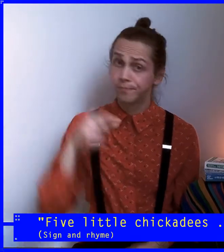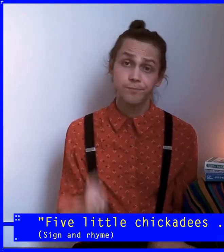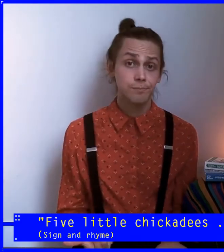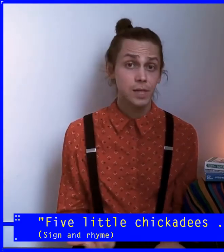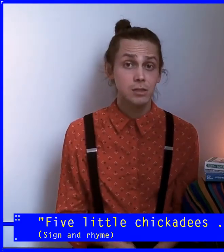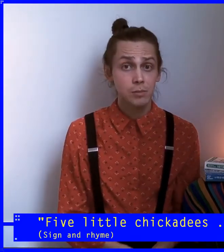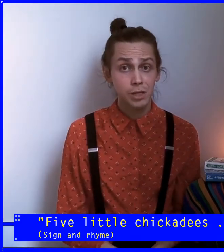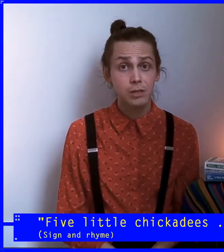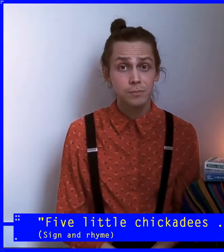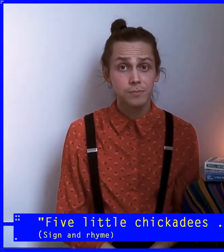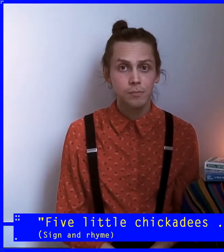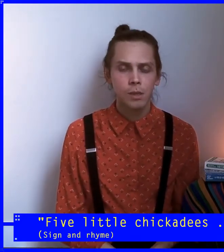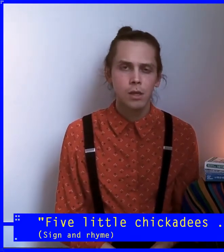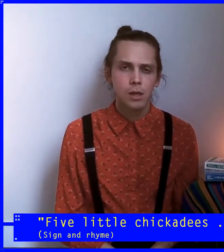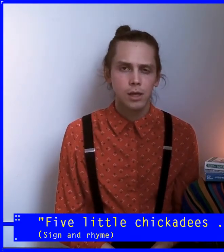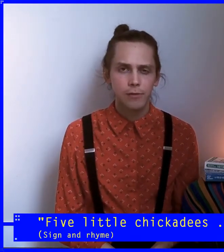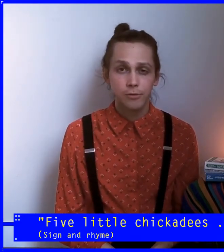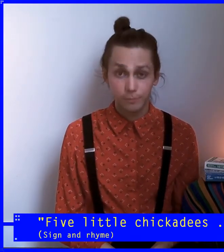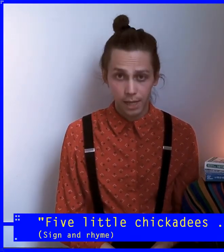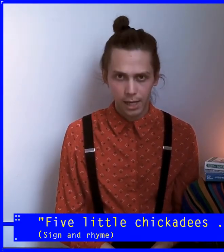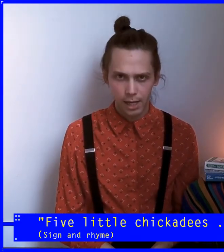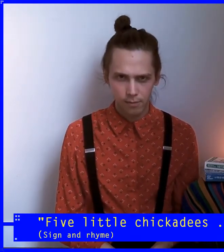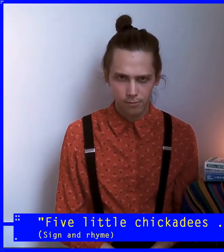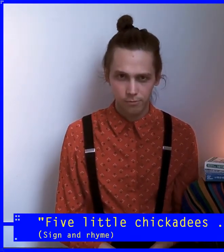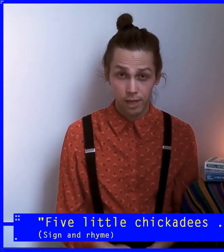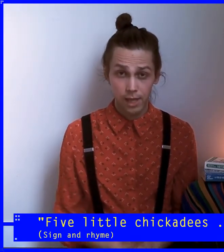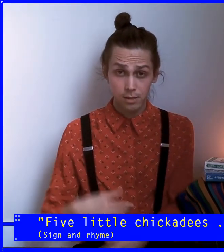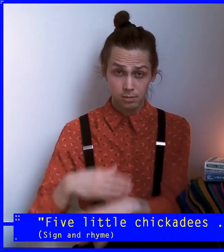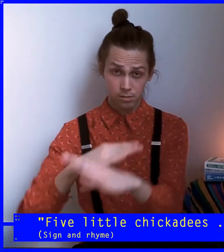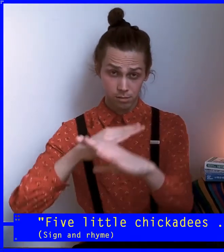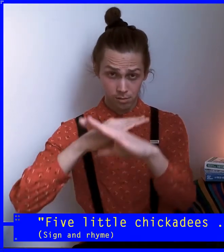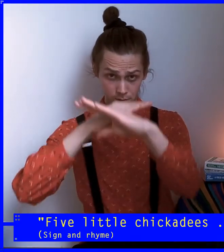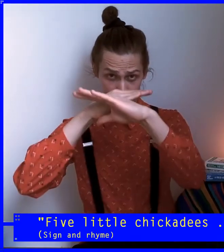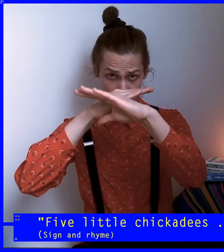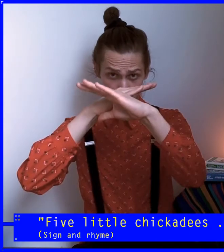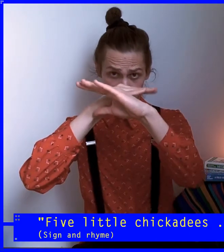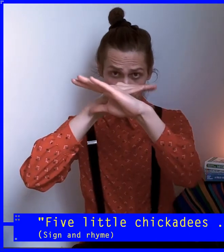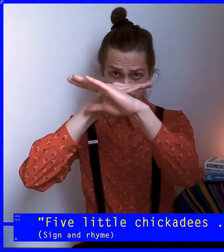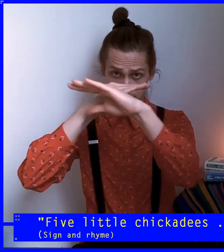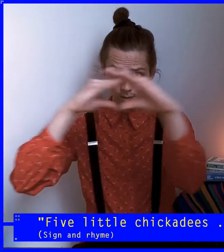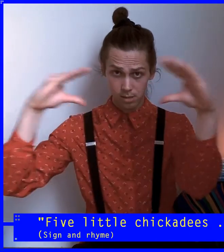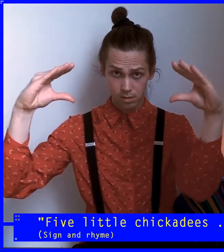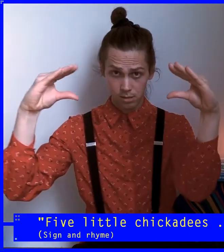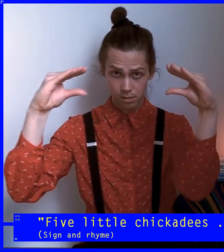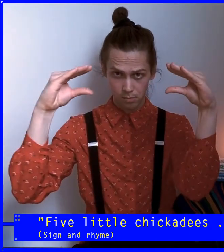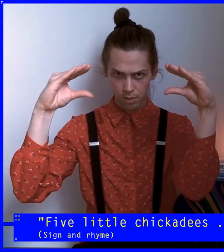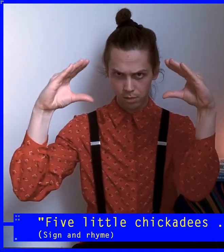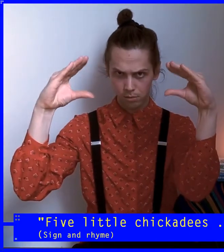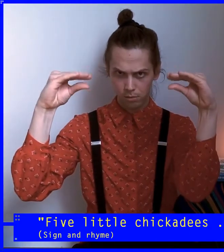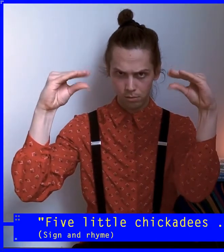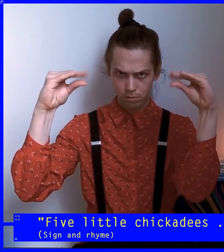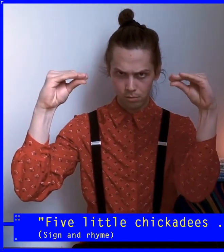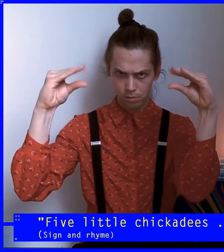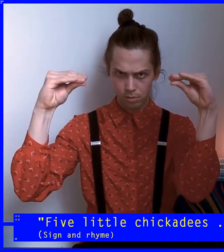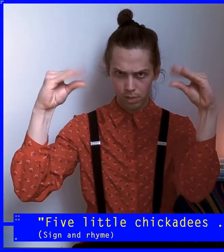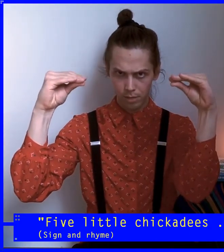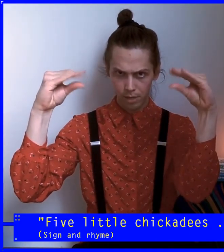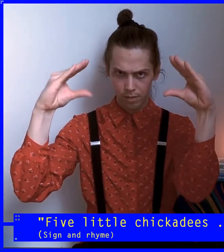That's our bird. Now for flying. For flying. Take our hands like this. Make two little snapping mouths.